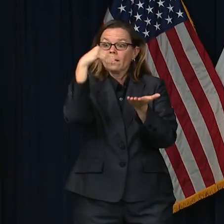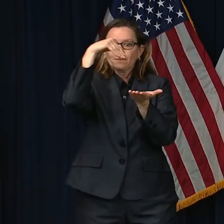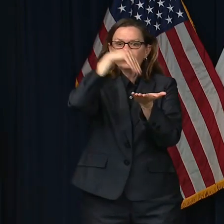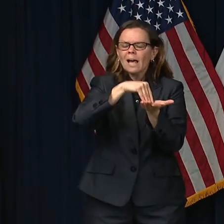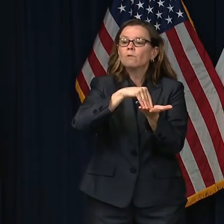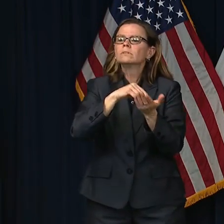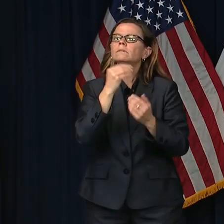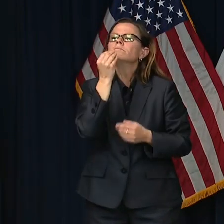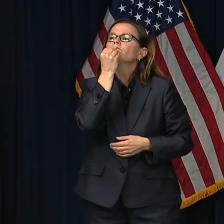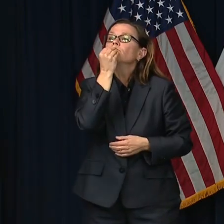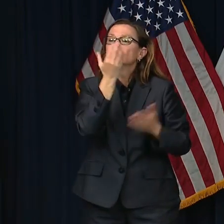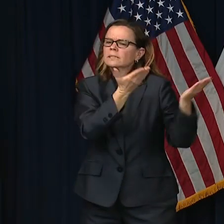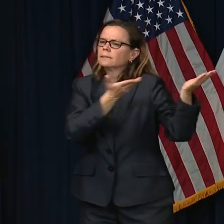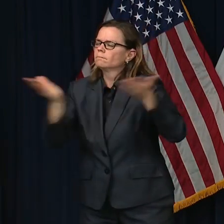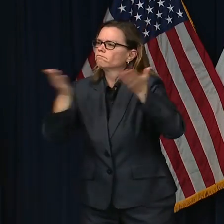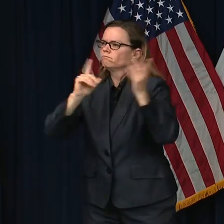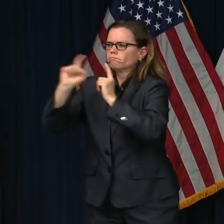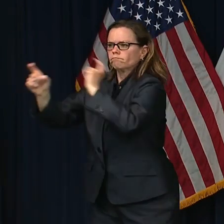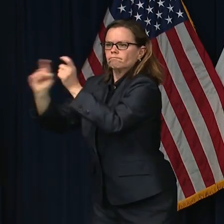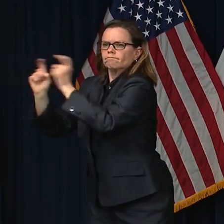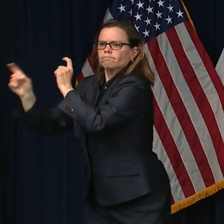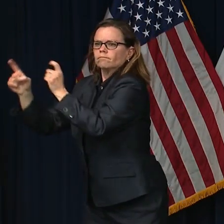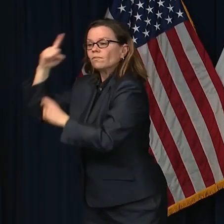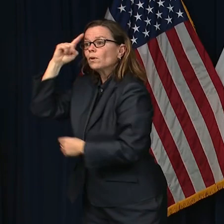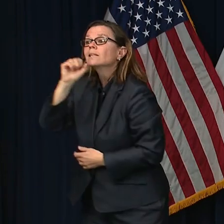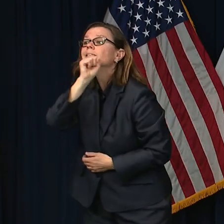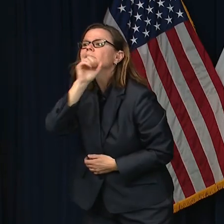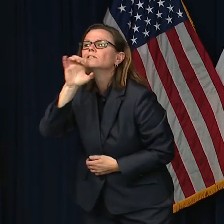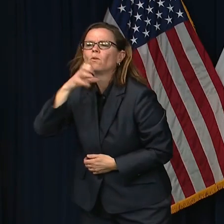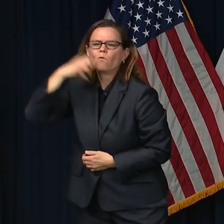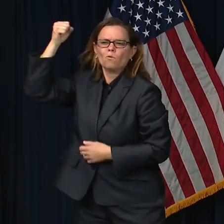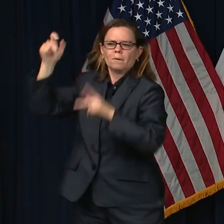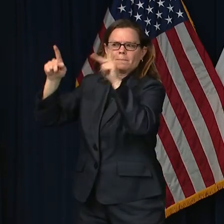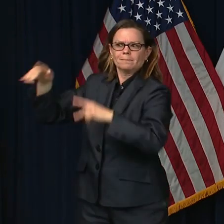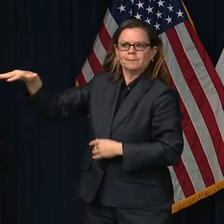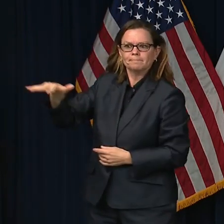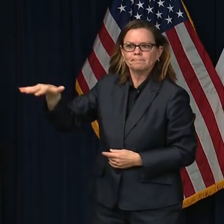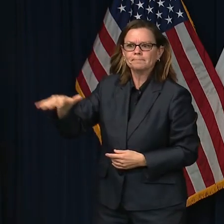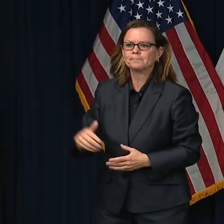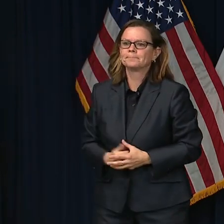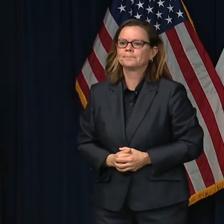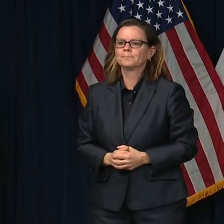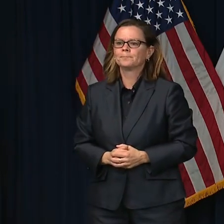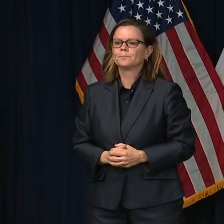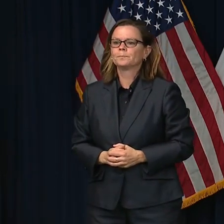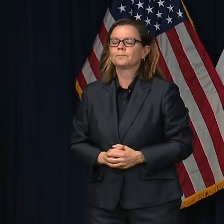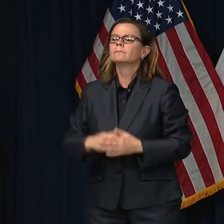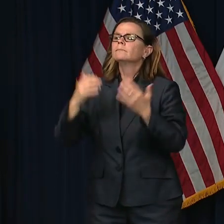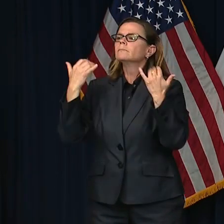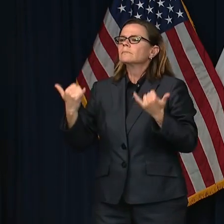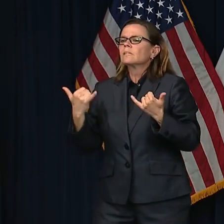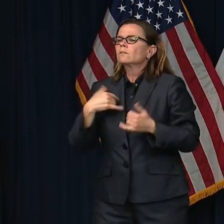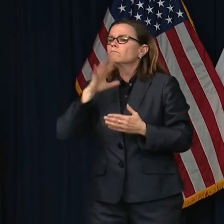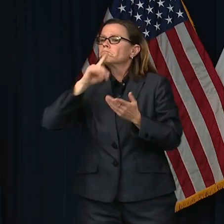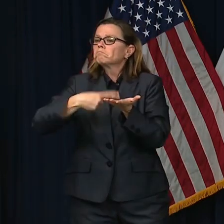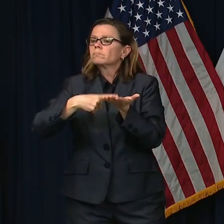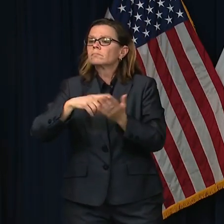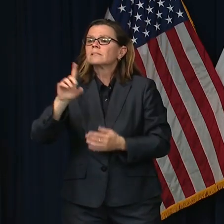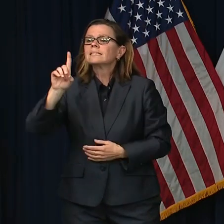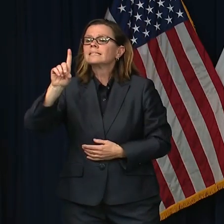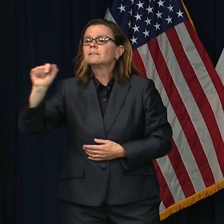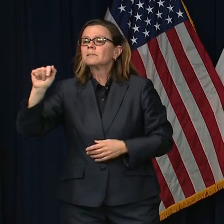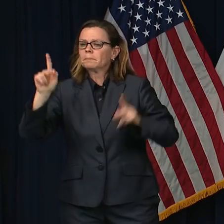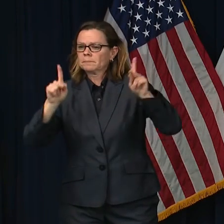Fighting for our residents with disabilities, Centers for Independent Living in Lake County and then Mount Vernon have